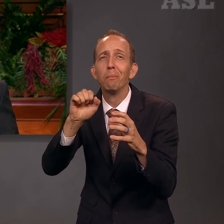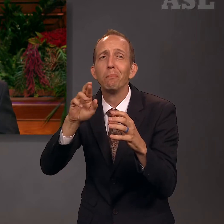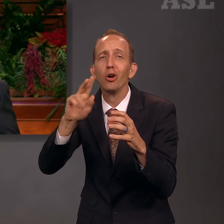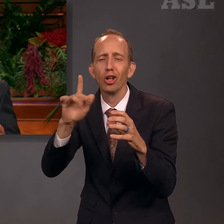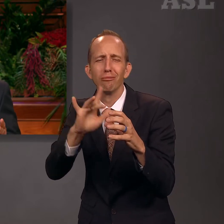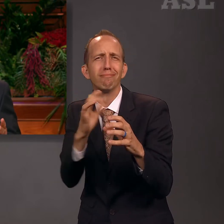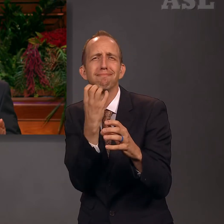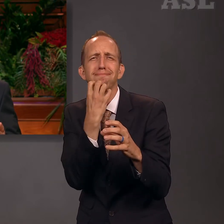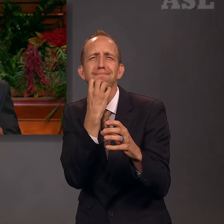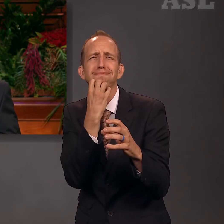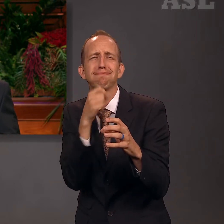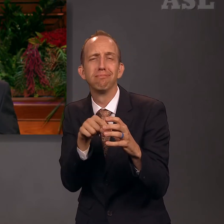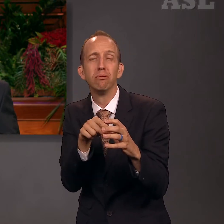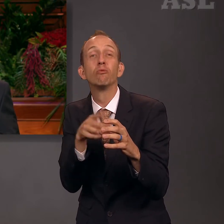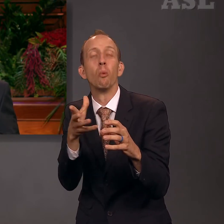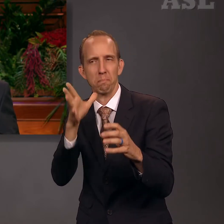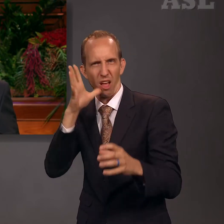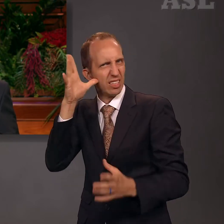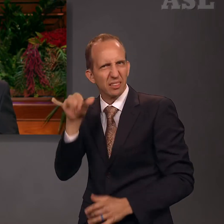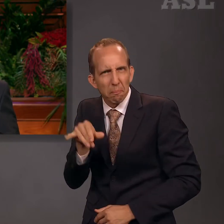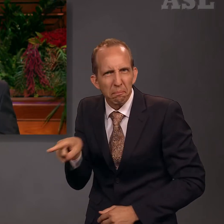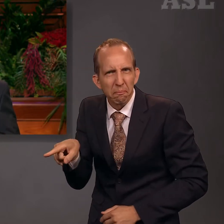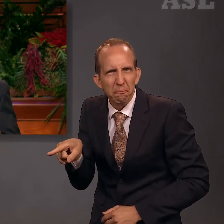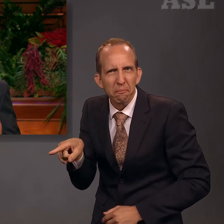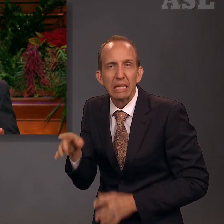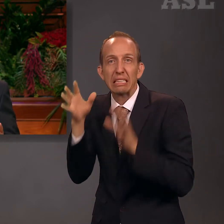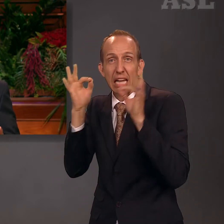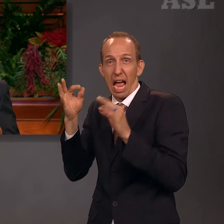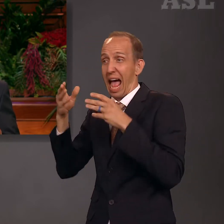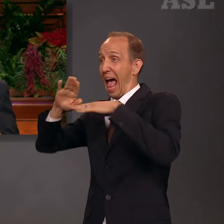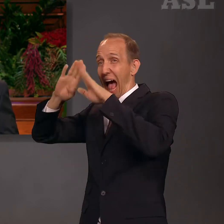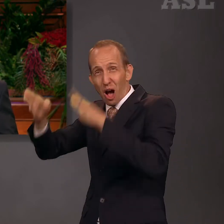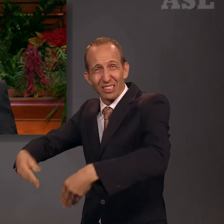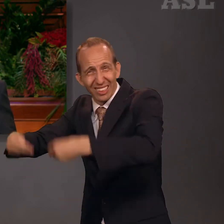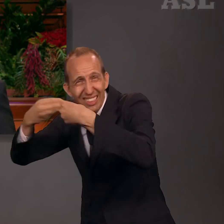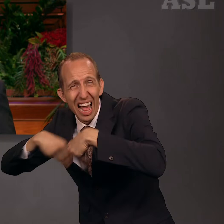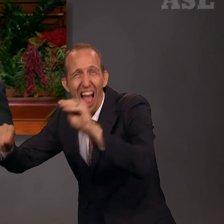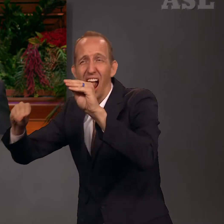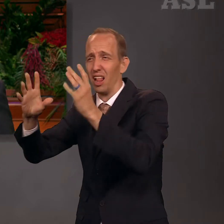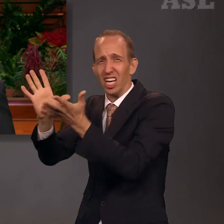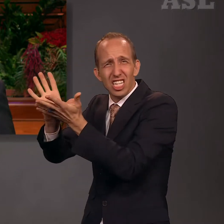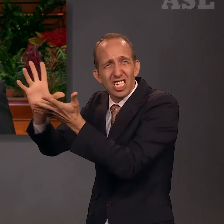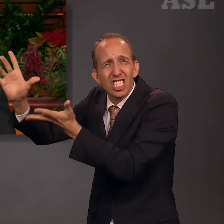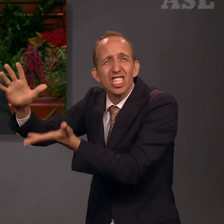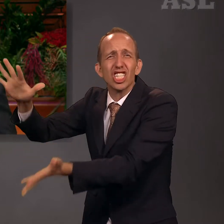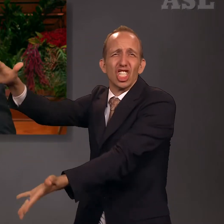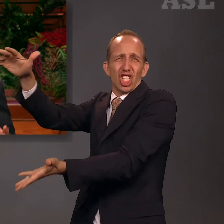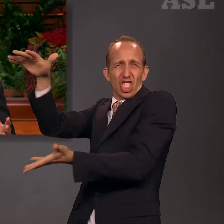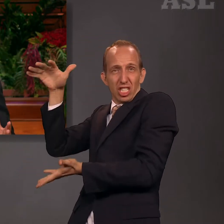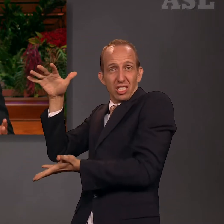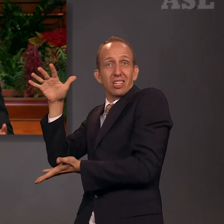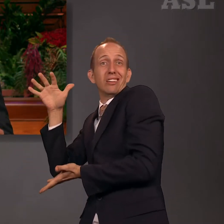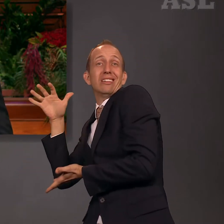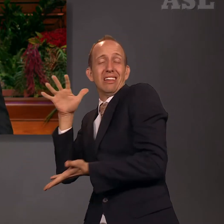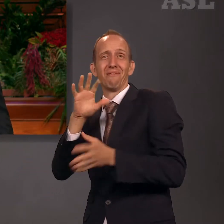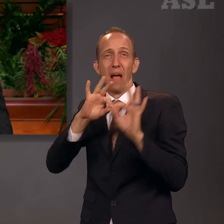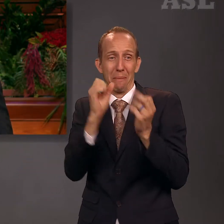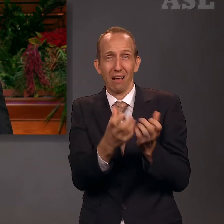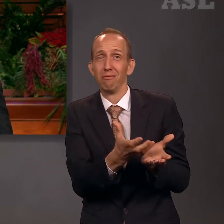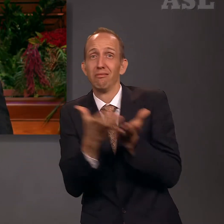Sister Obidosa was worried because they would have no home to return to. But Brother Obidosa assured